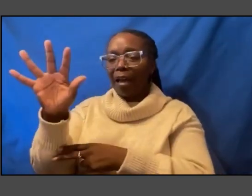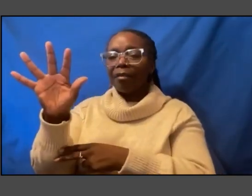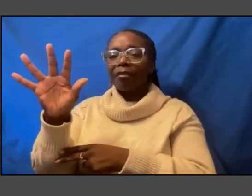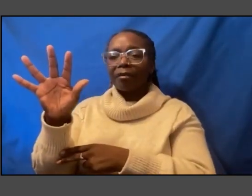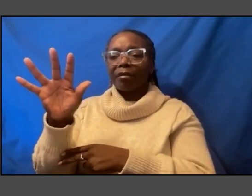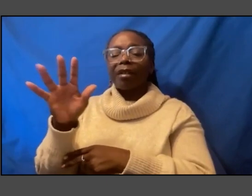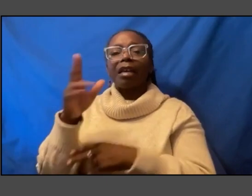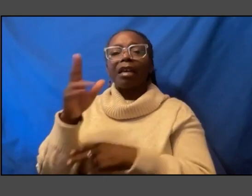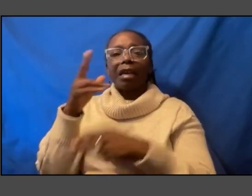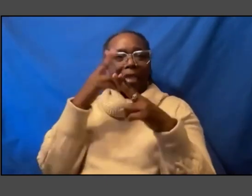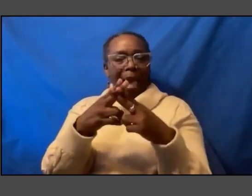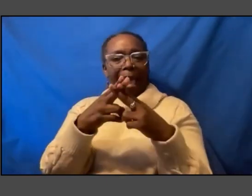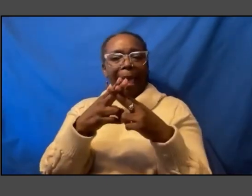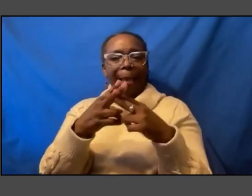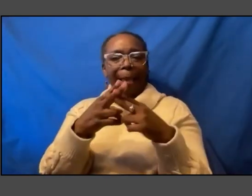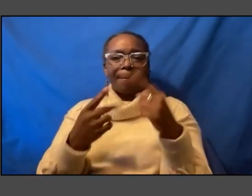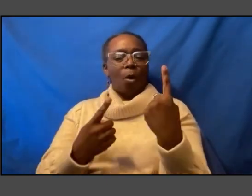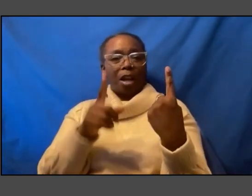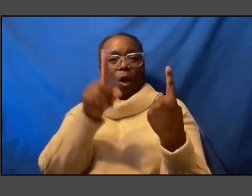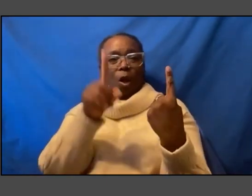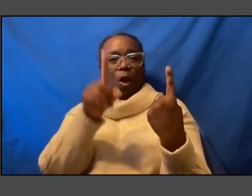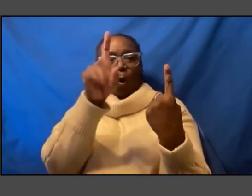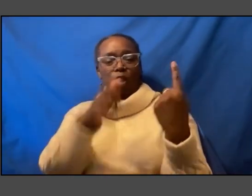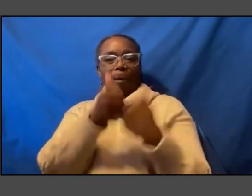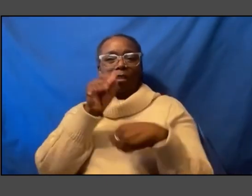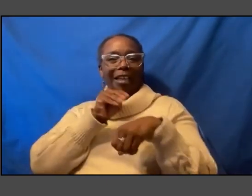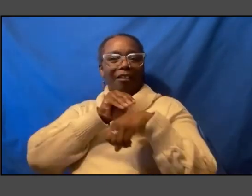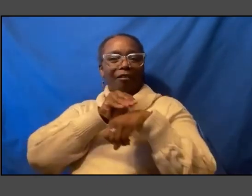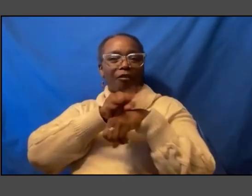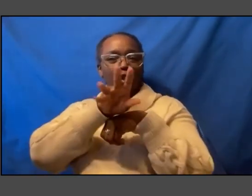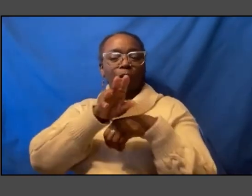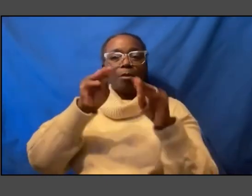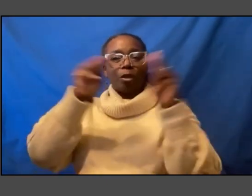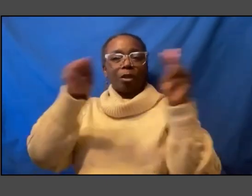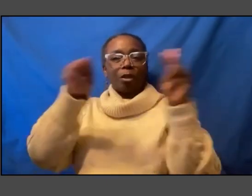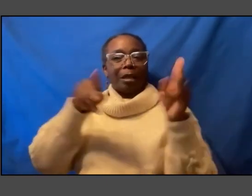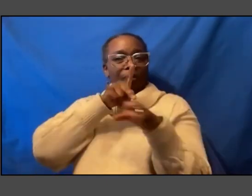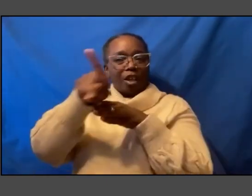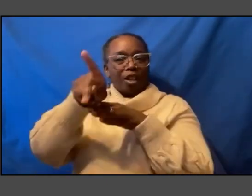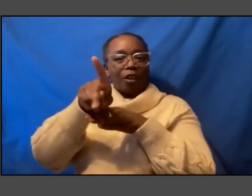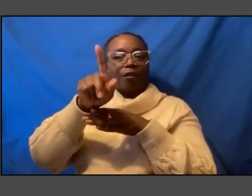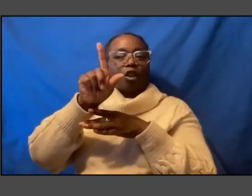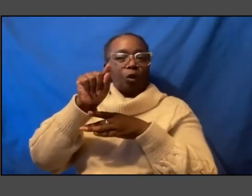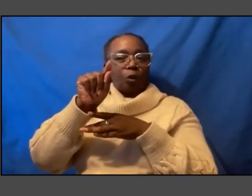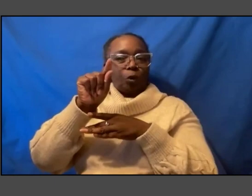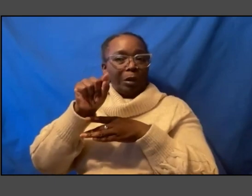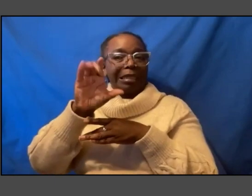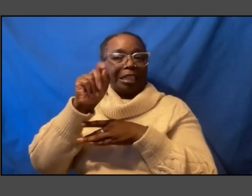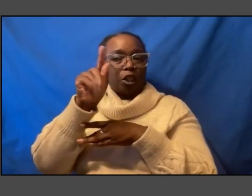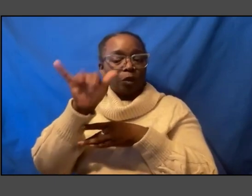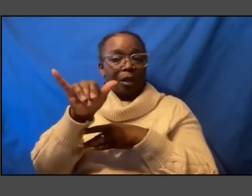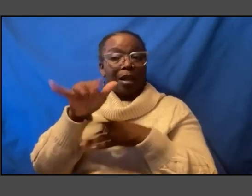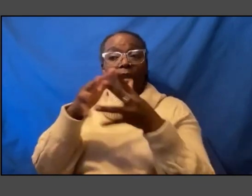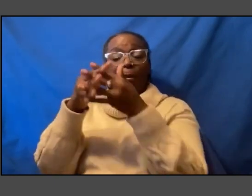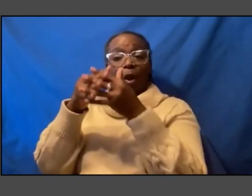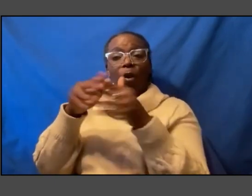hundred most influential museum professionals of the 20th century by the American Association of Museums